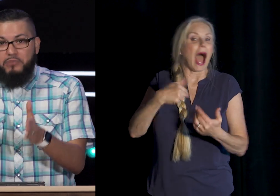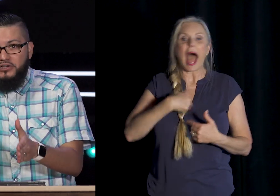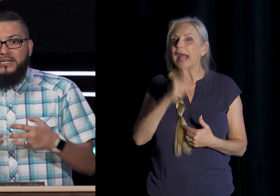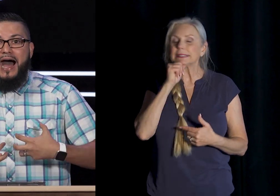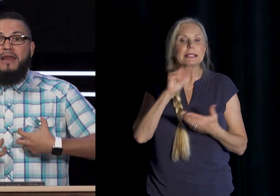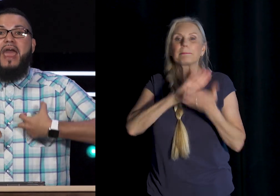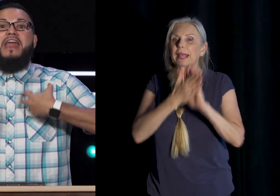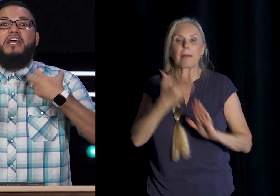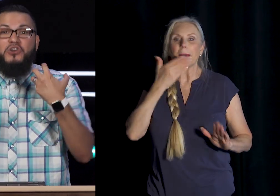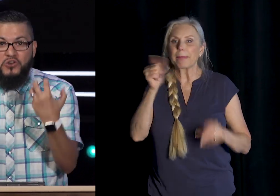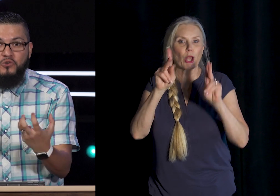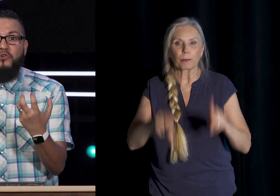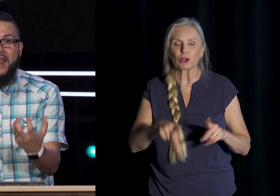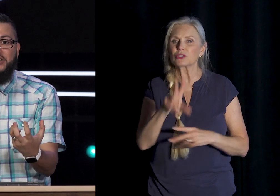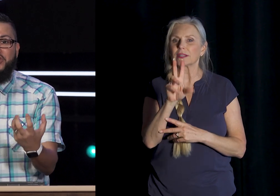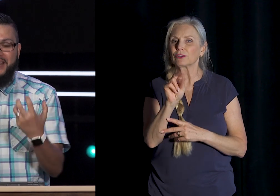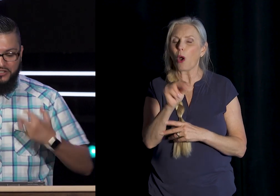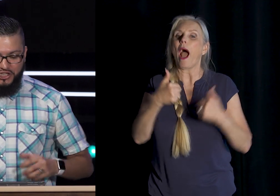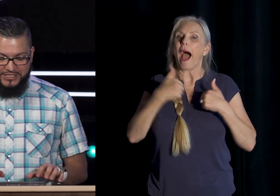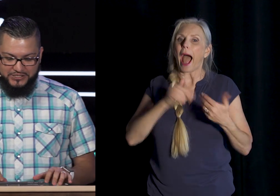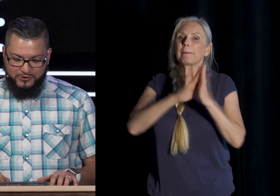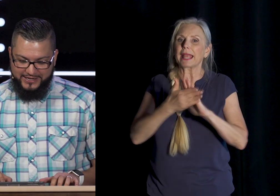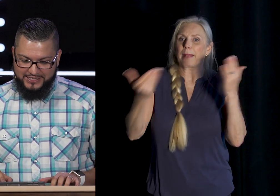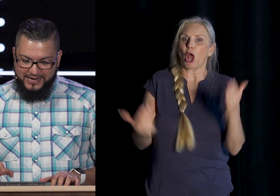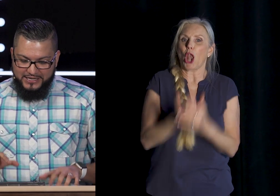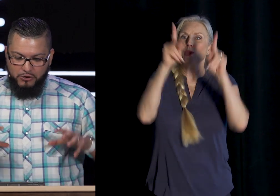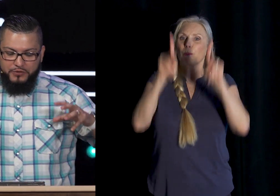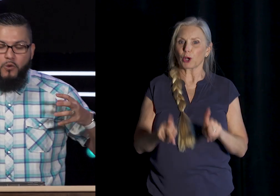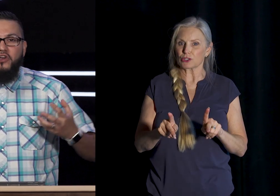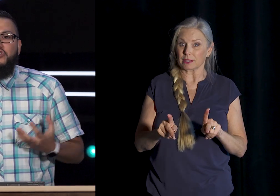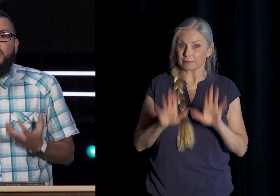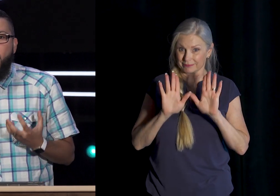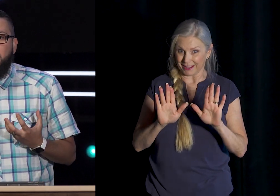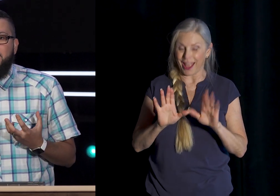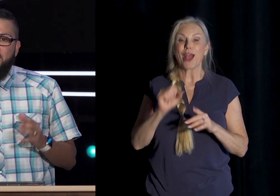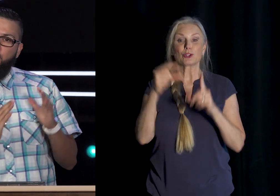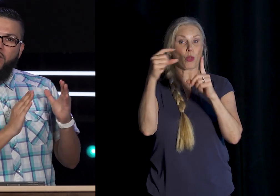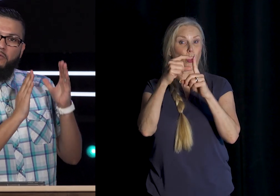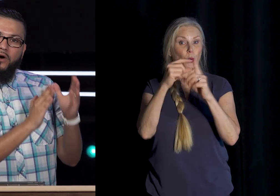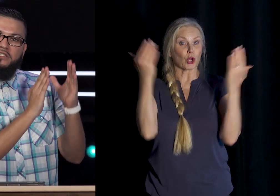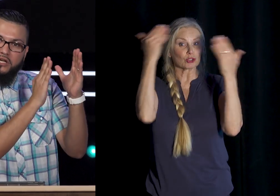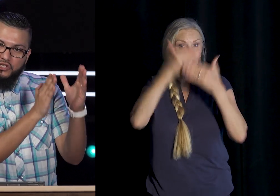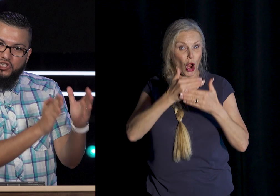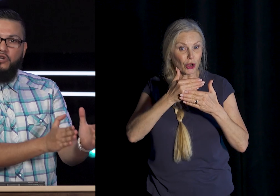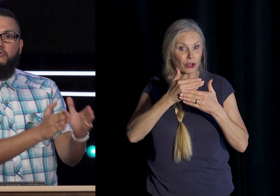person I am a new creation In Jesus Christ So the word Darkness Is what once Consumed